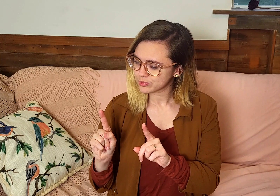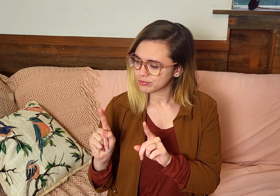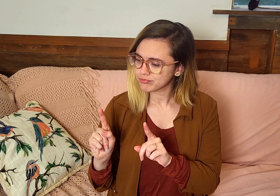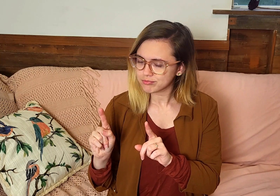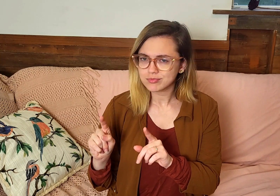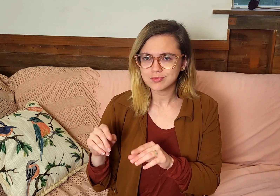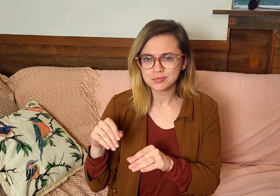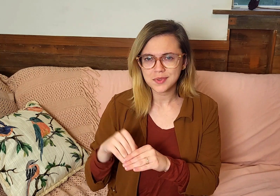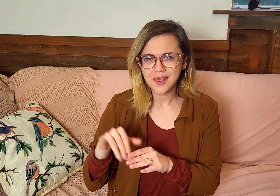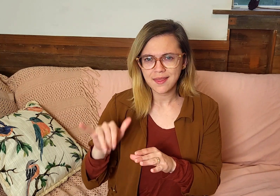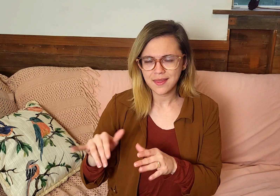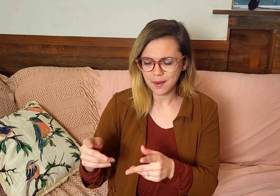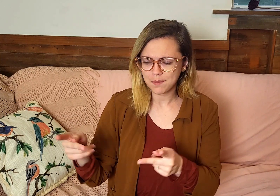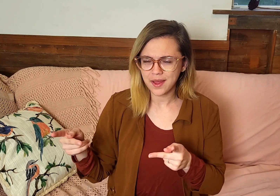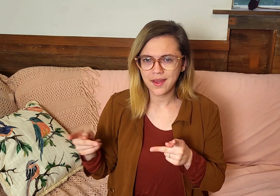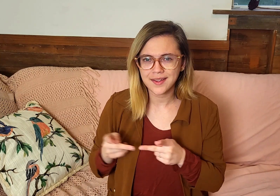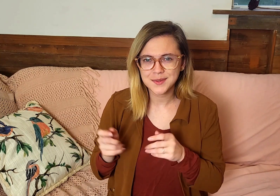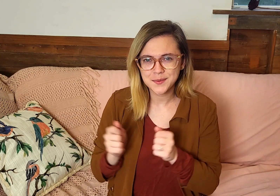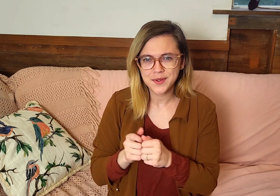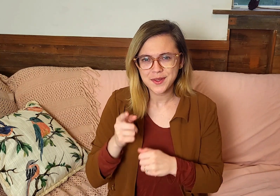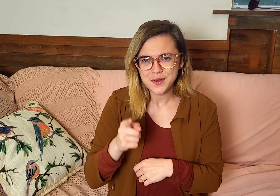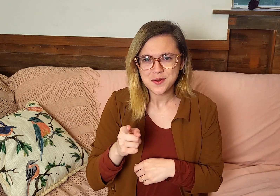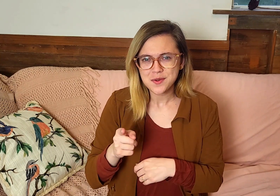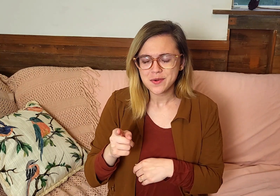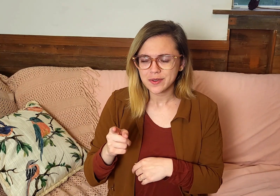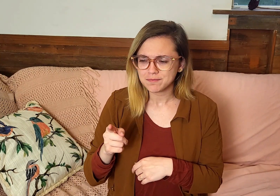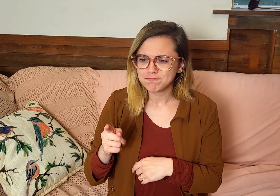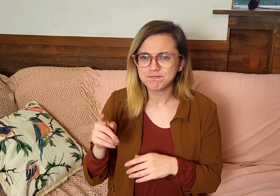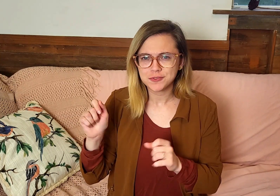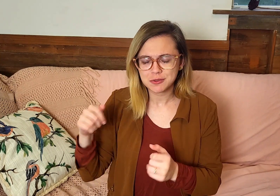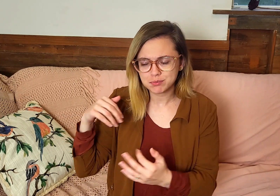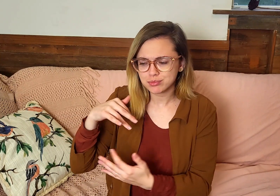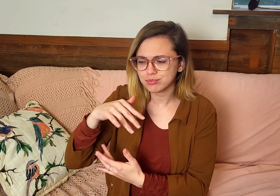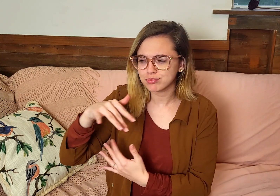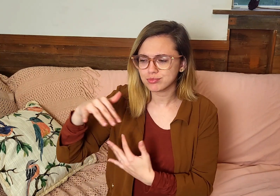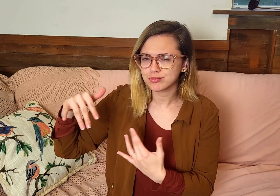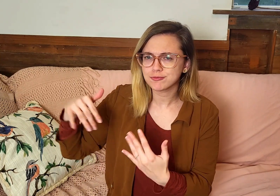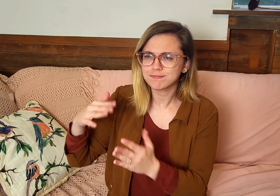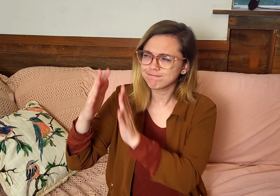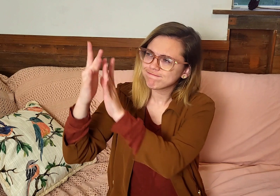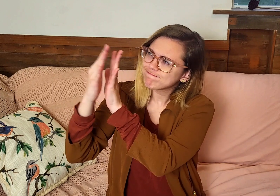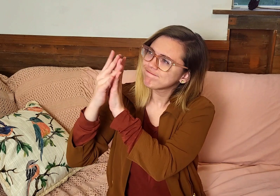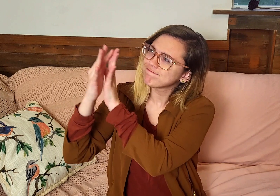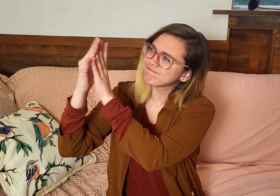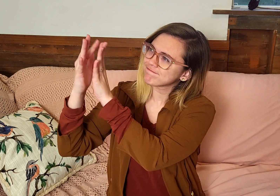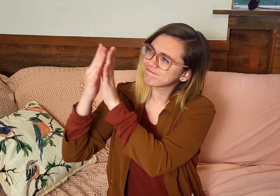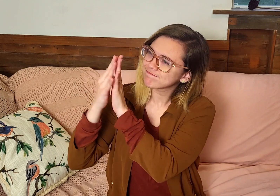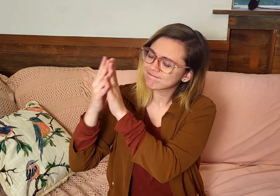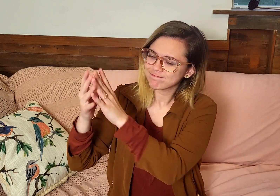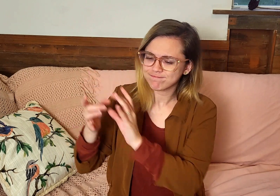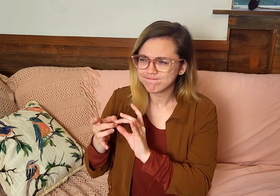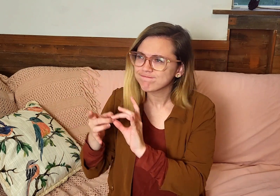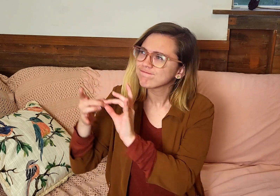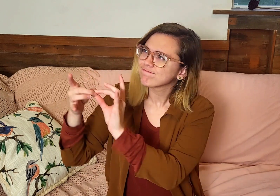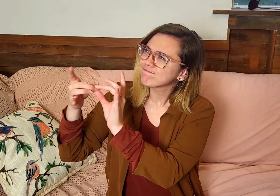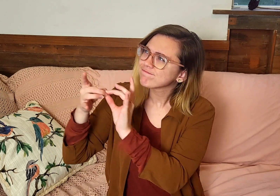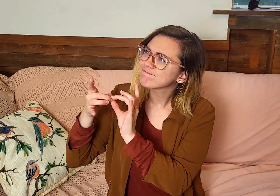with you and sit with you in that moment, in that place with you and have a fellowship time with